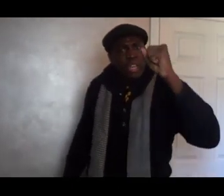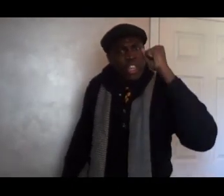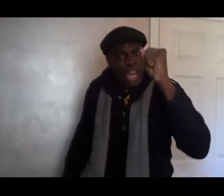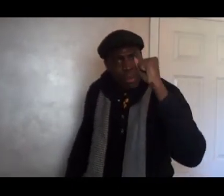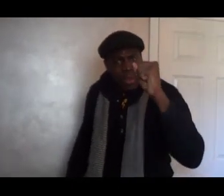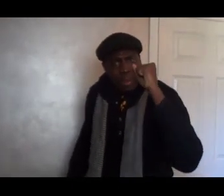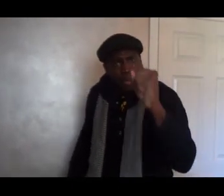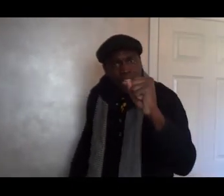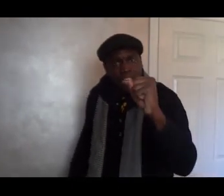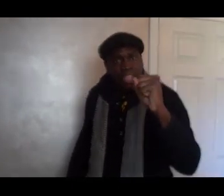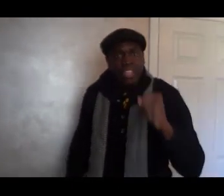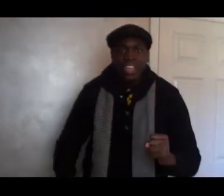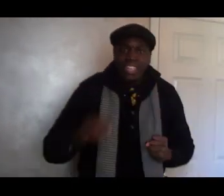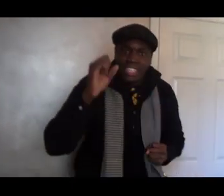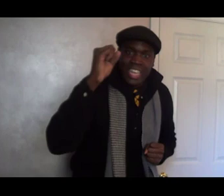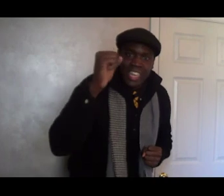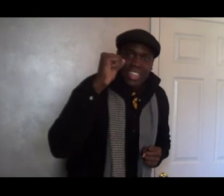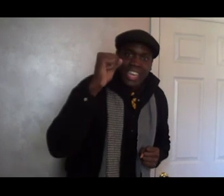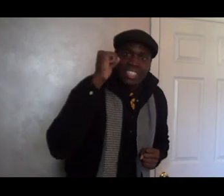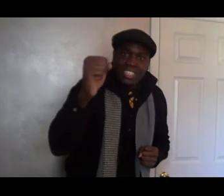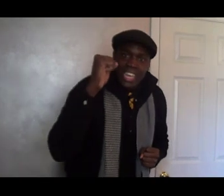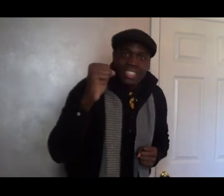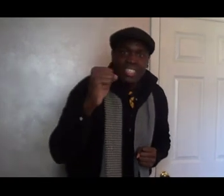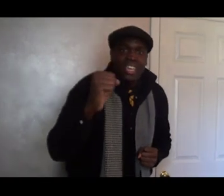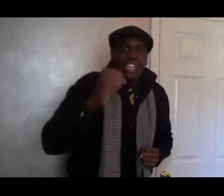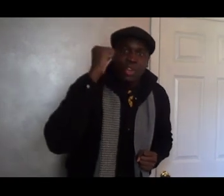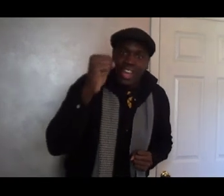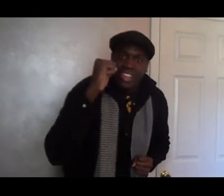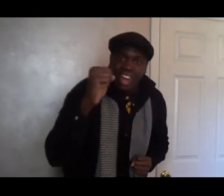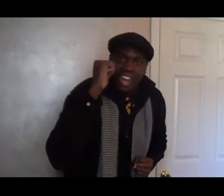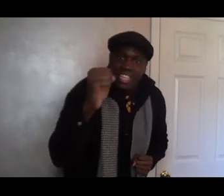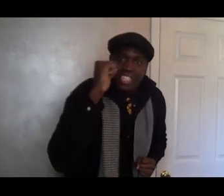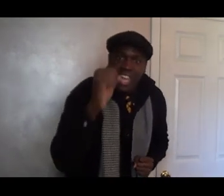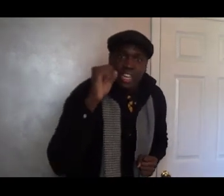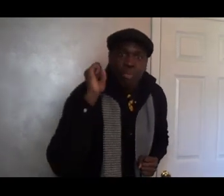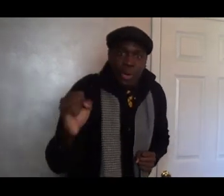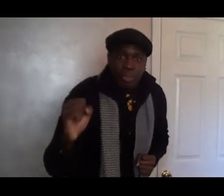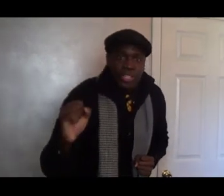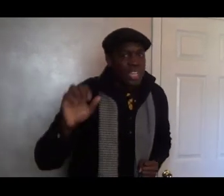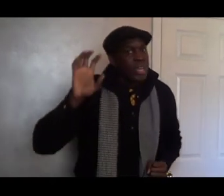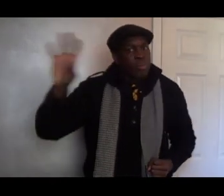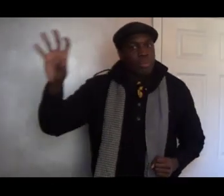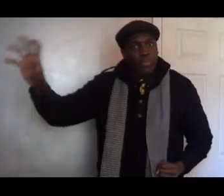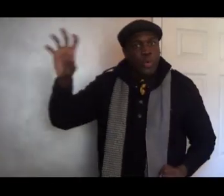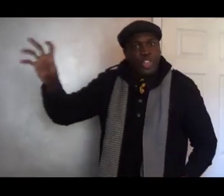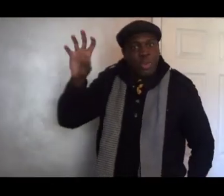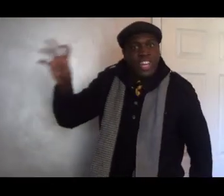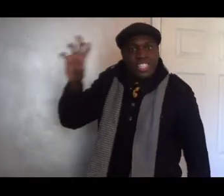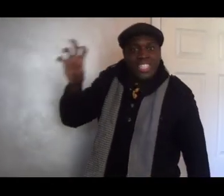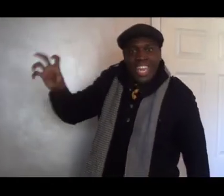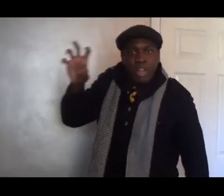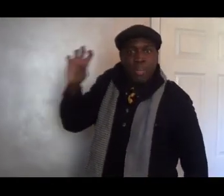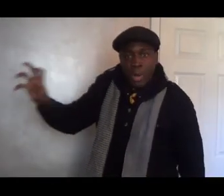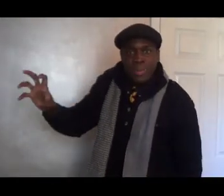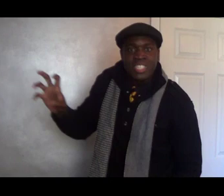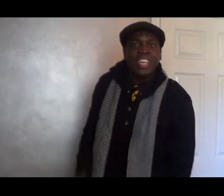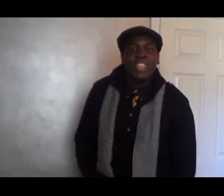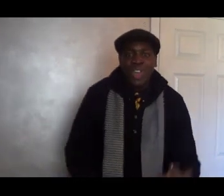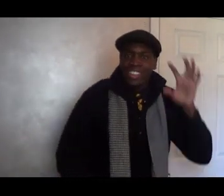You got to make a plea. The second thing is this. You have to understand the purpose. But before you understand the purpose, you have